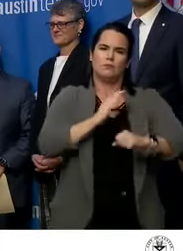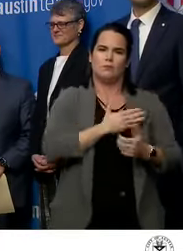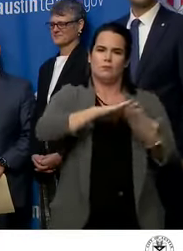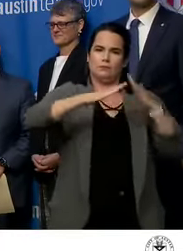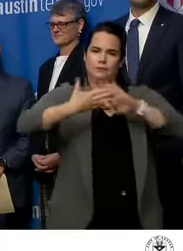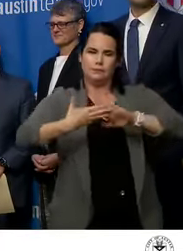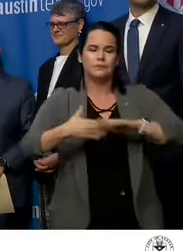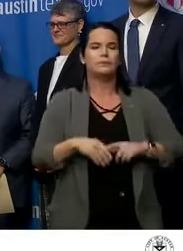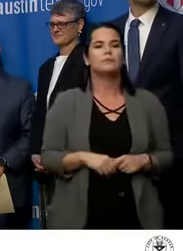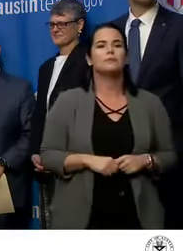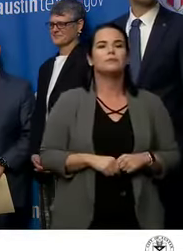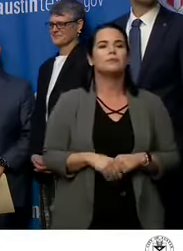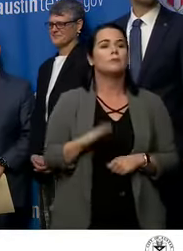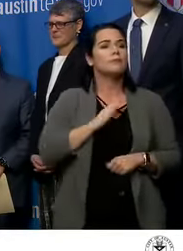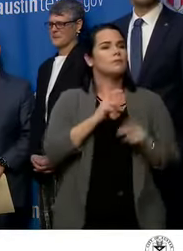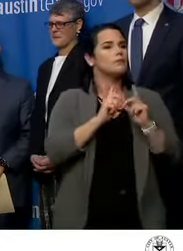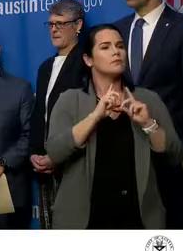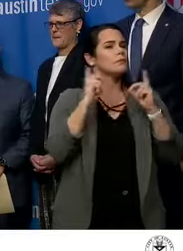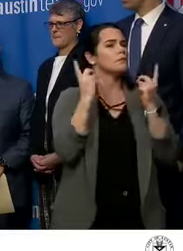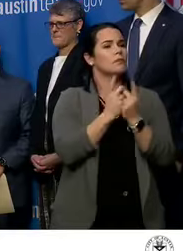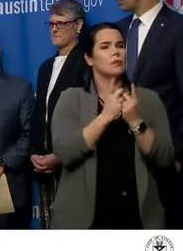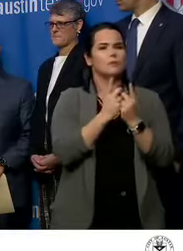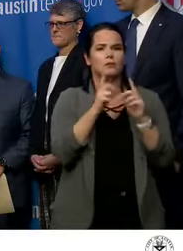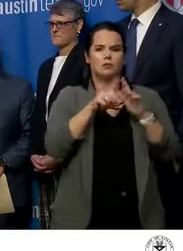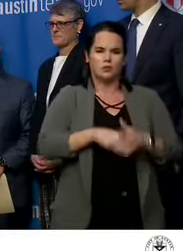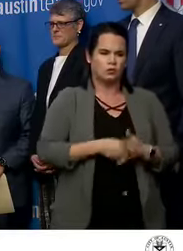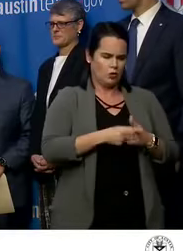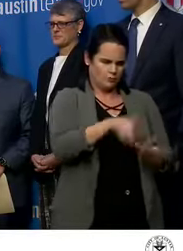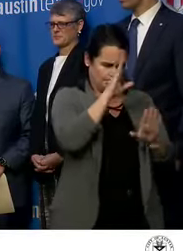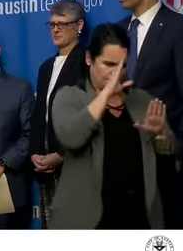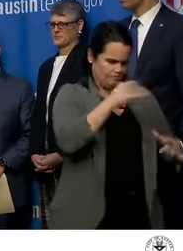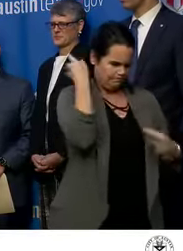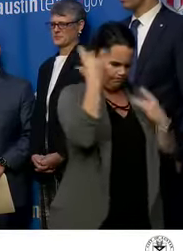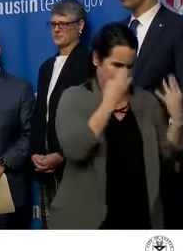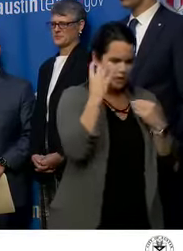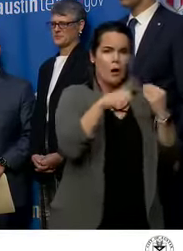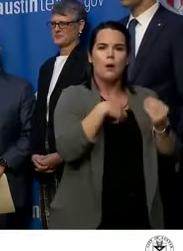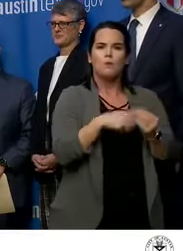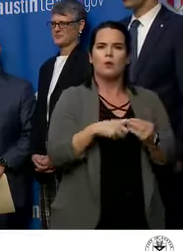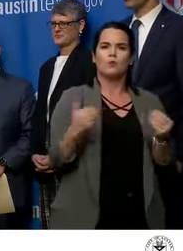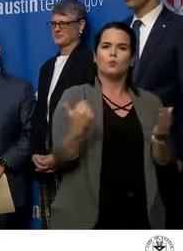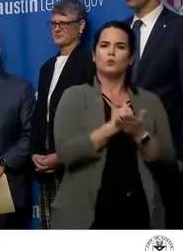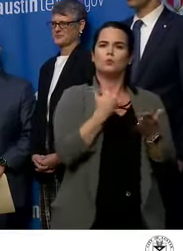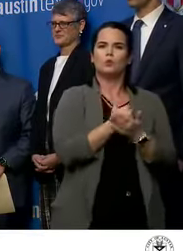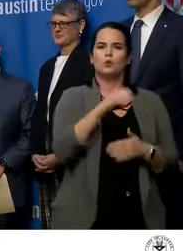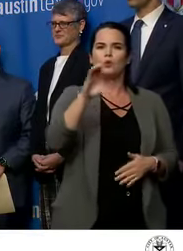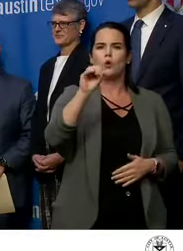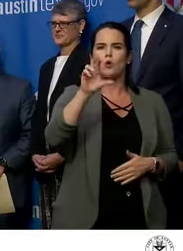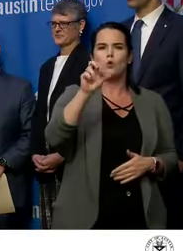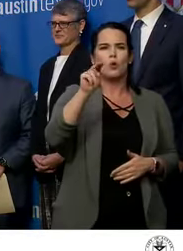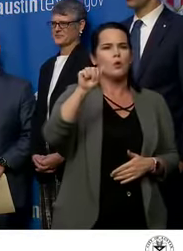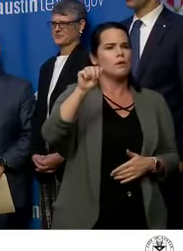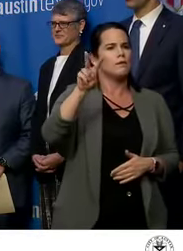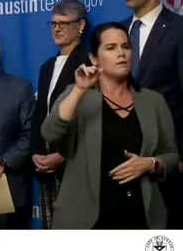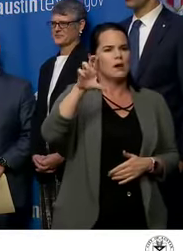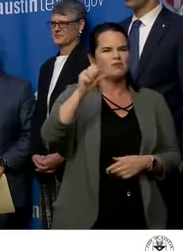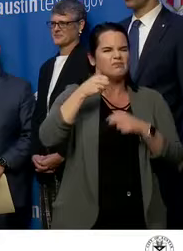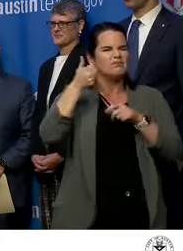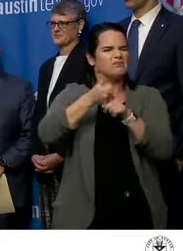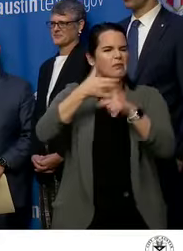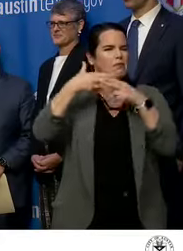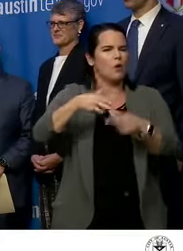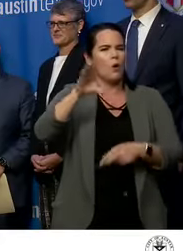The department began working on the novel coronavirus COVID-19 in December of